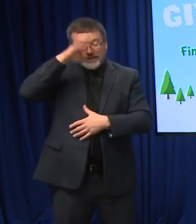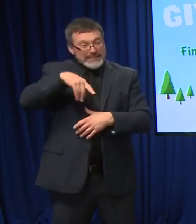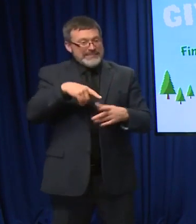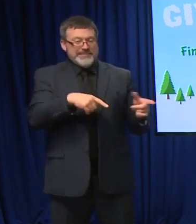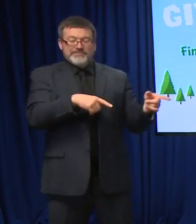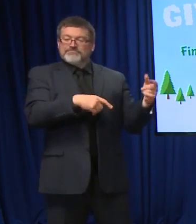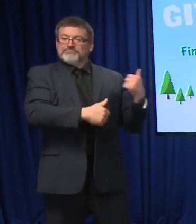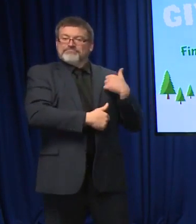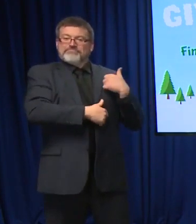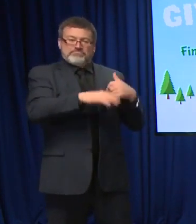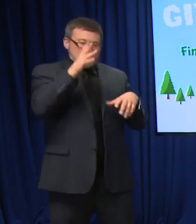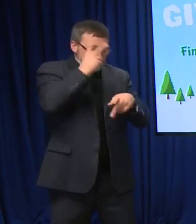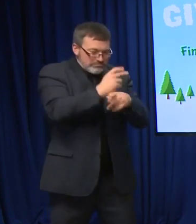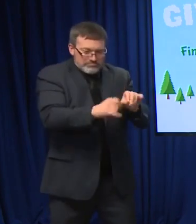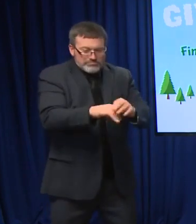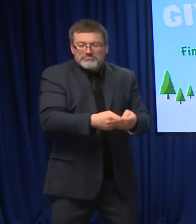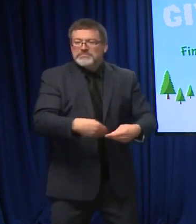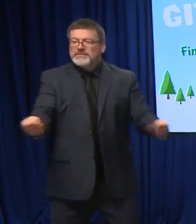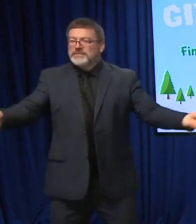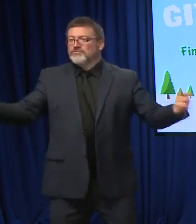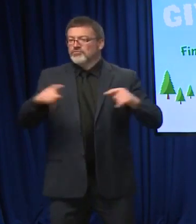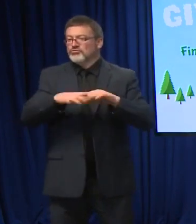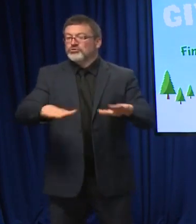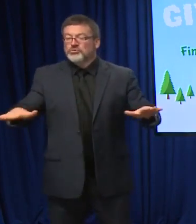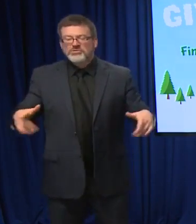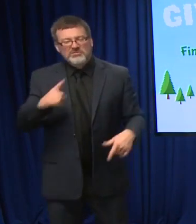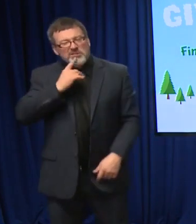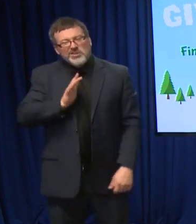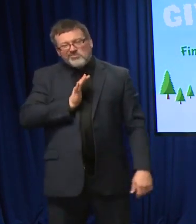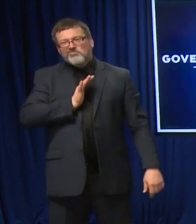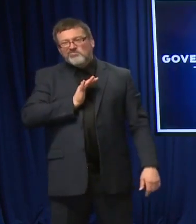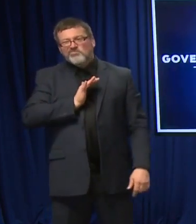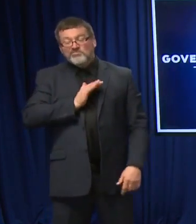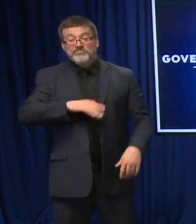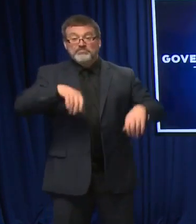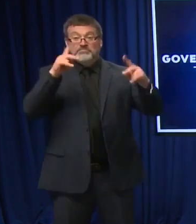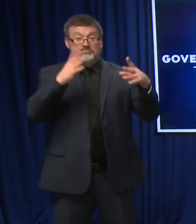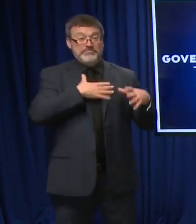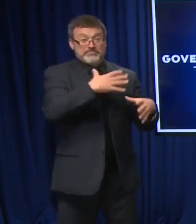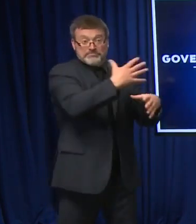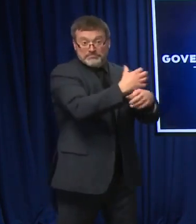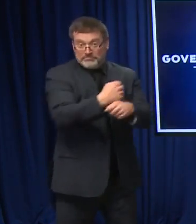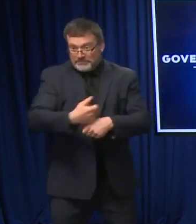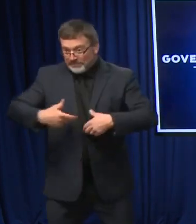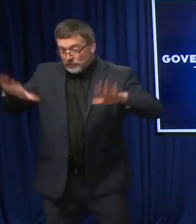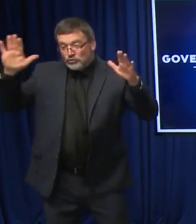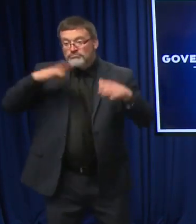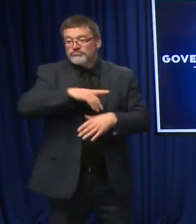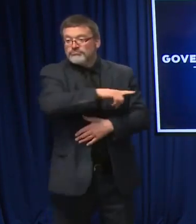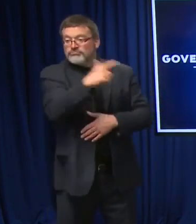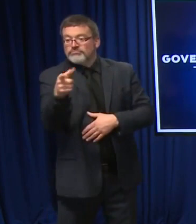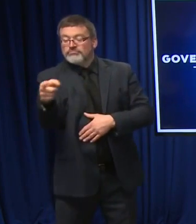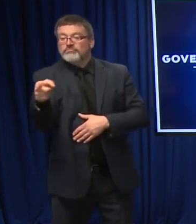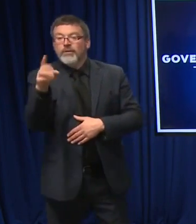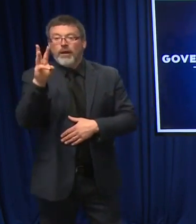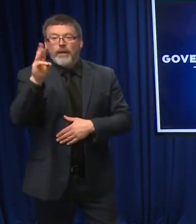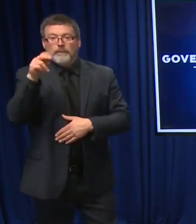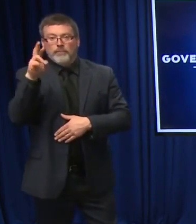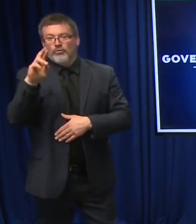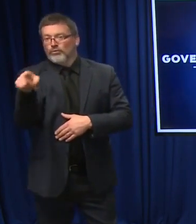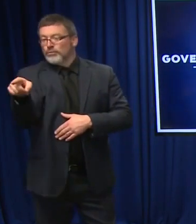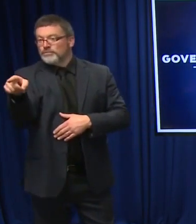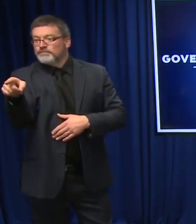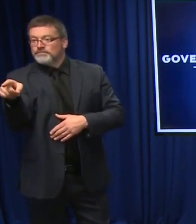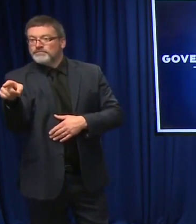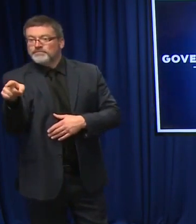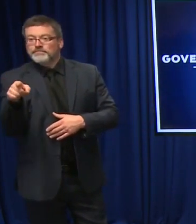kids one way or the other. It's pretty great. Okay, with that, we can open it up for questions. Governor, we've hit new